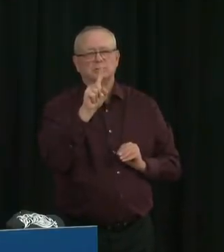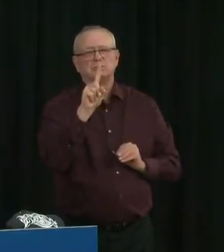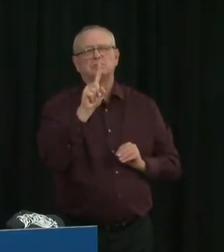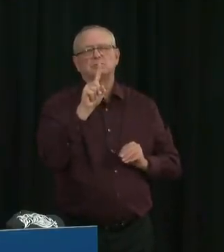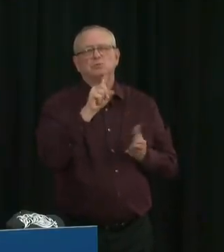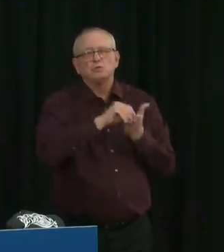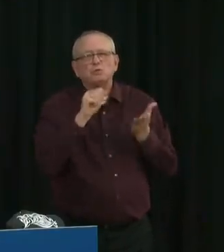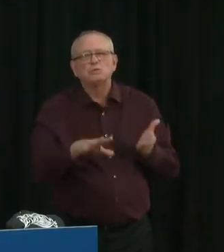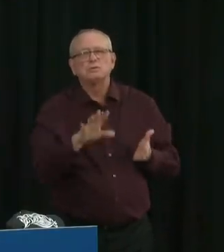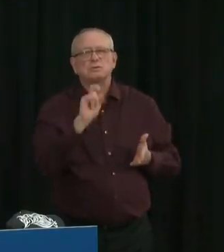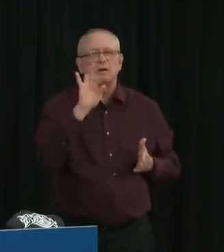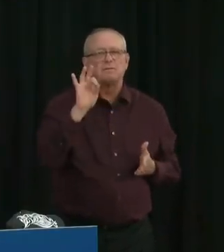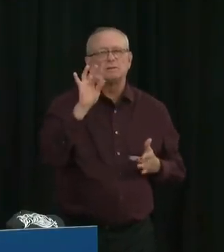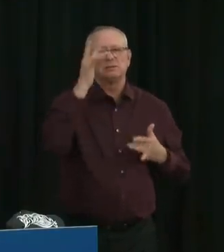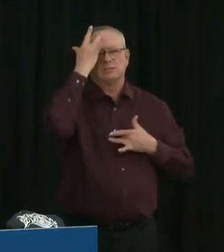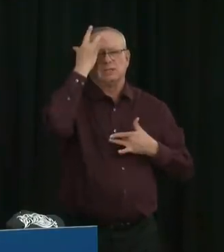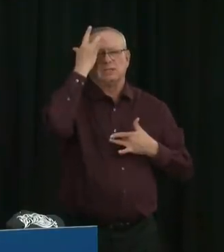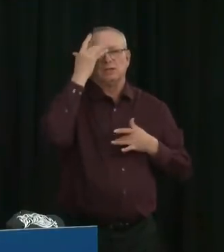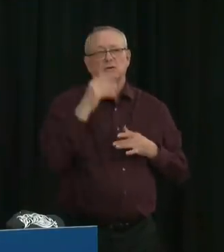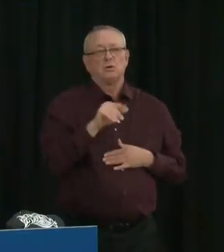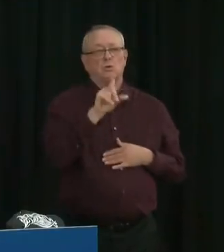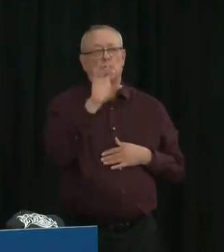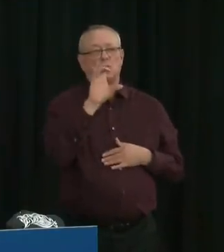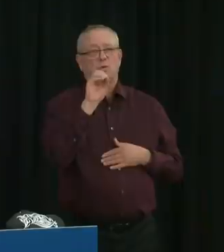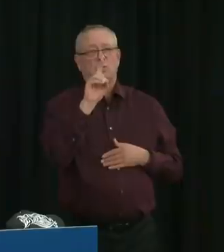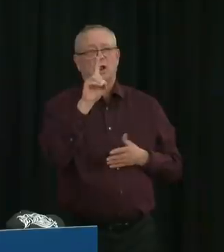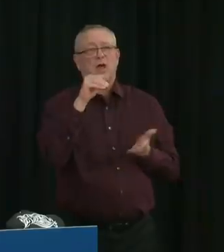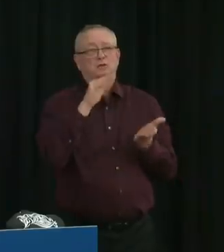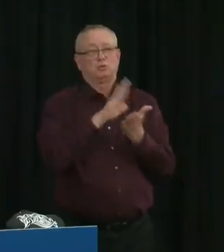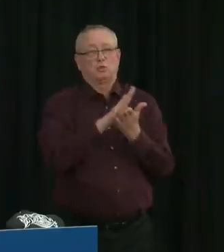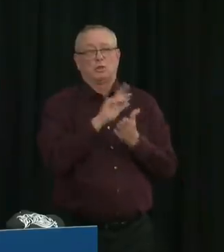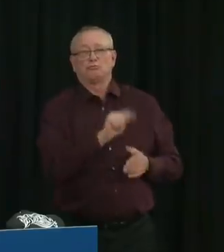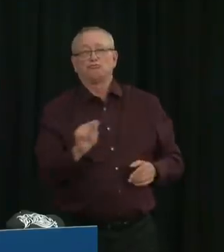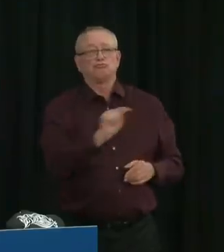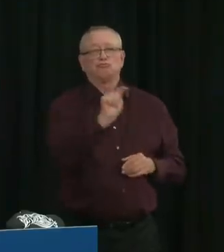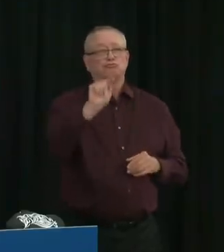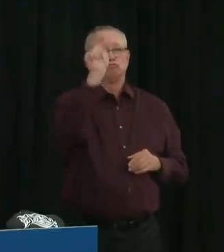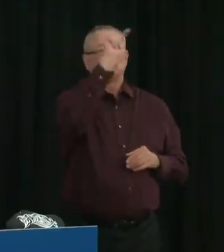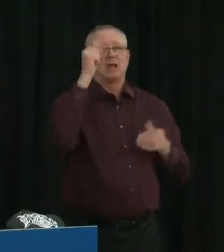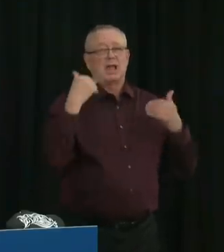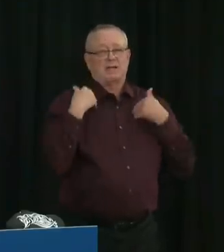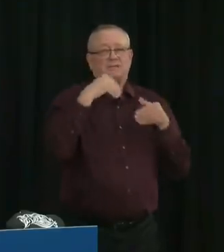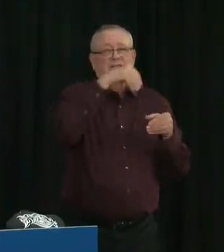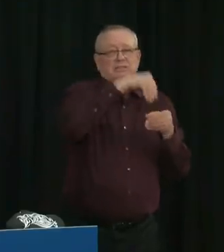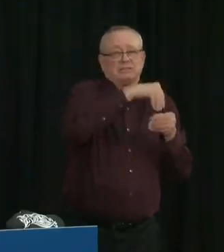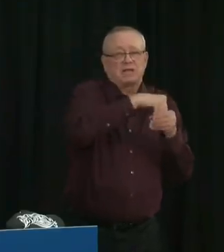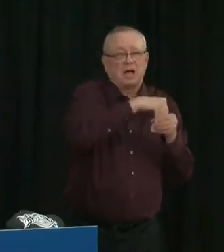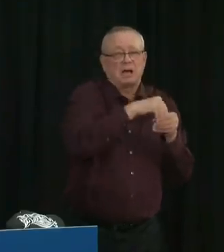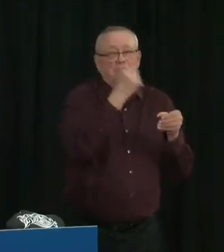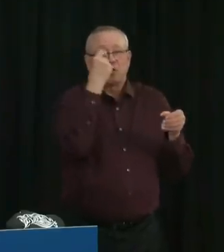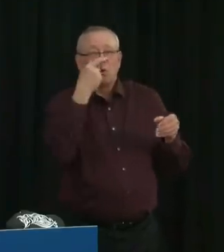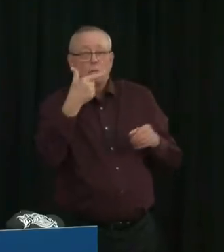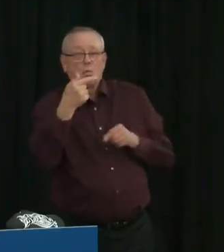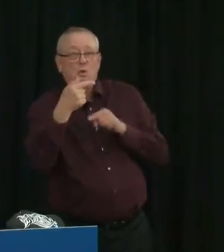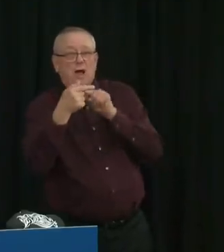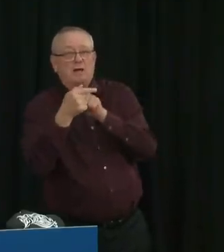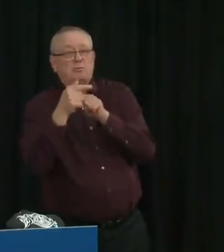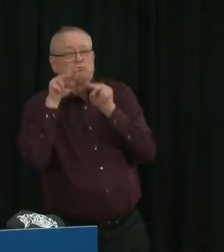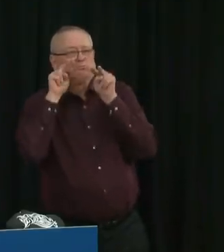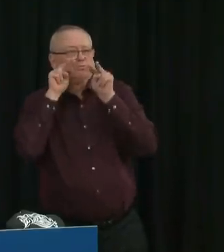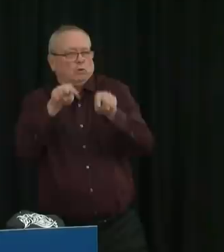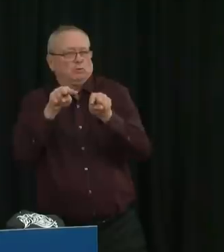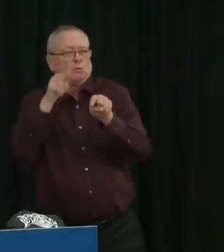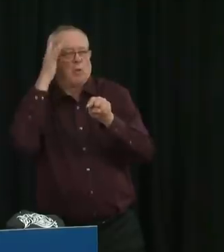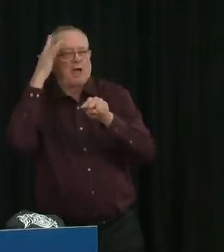an outbreak, including 27 that are on the watch list, with 5 or more cases. I also want to alert you to a couple of